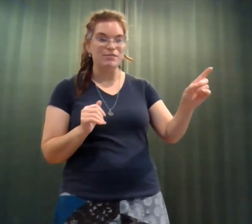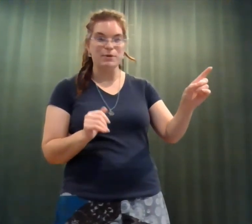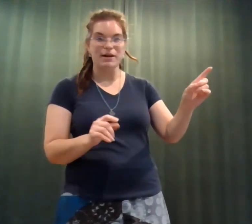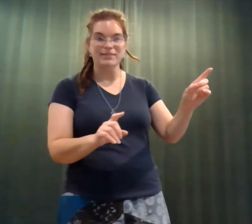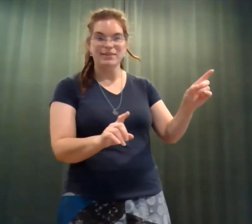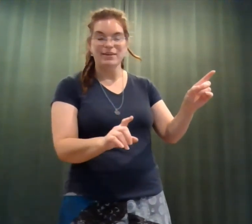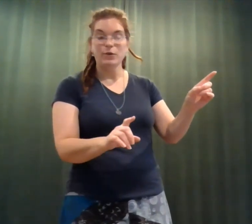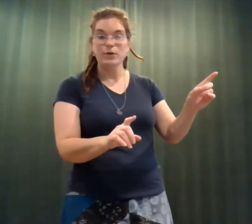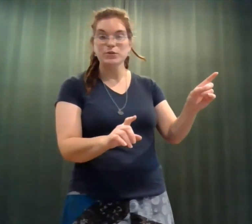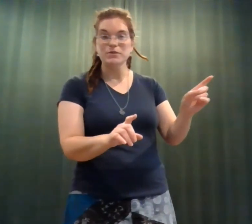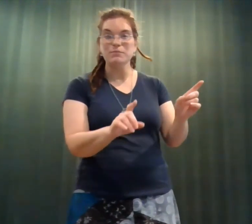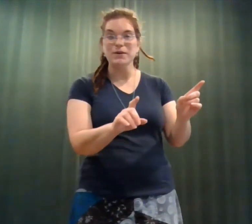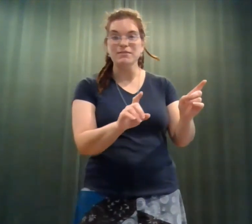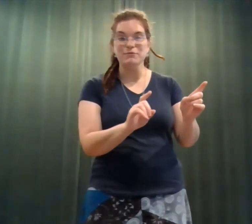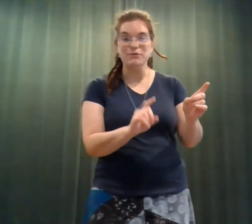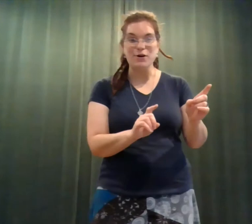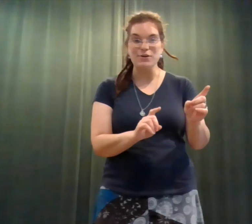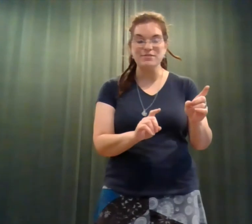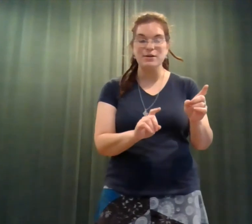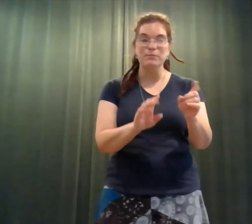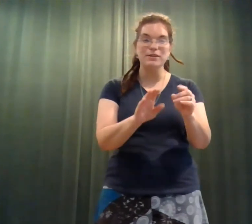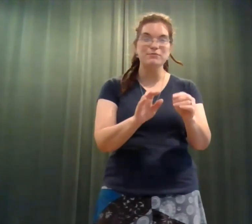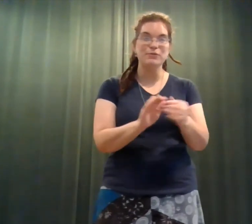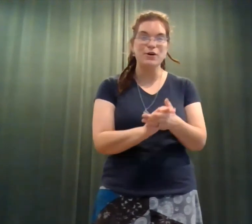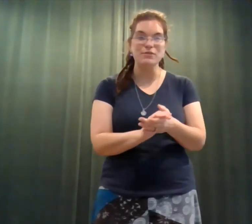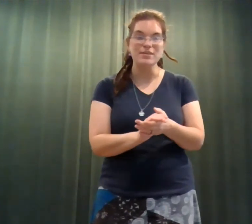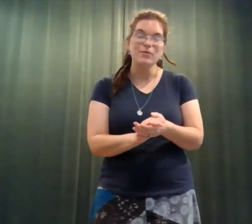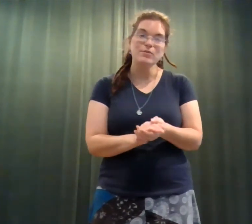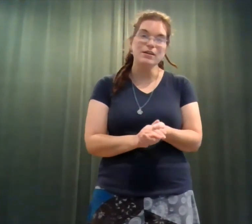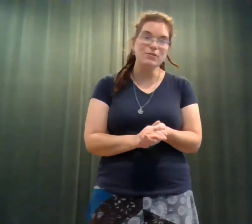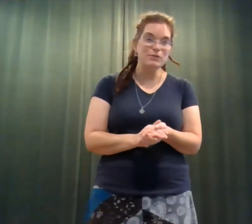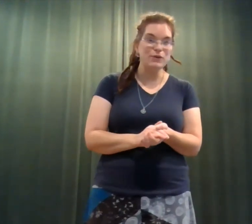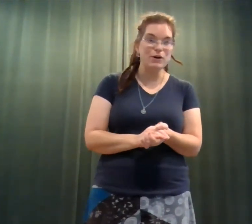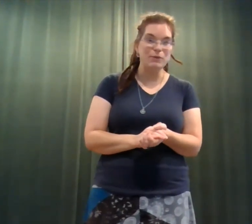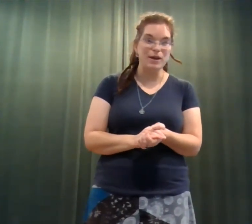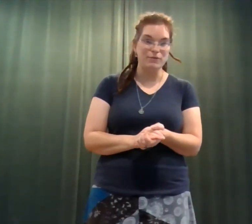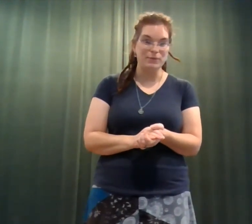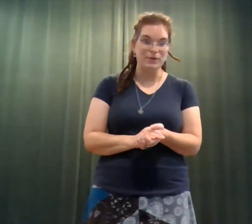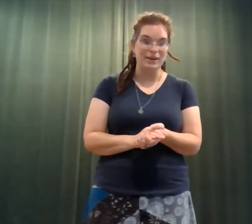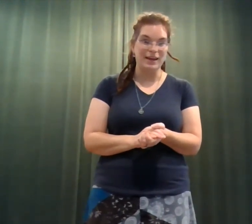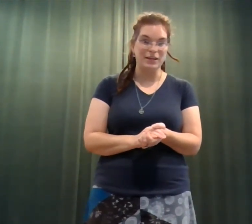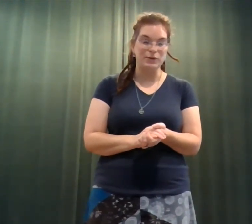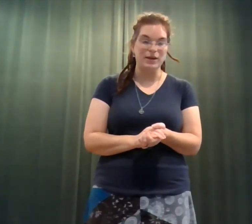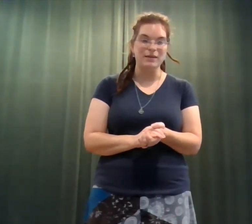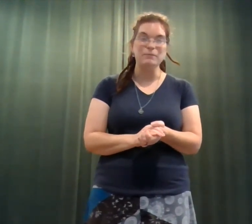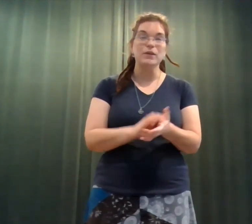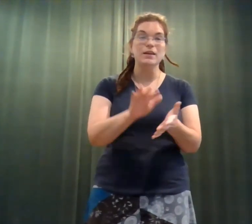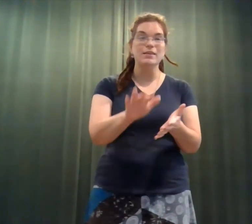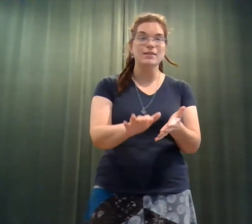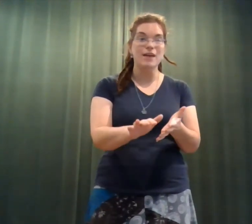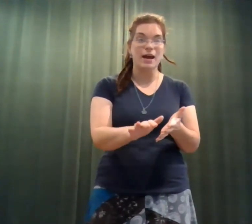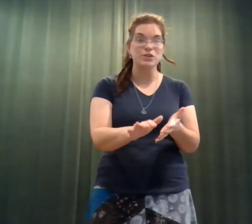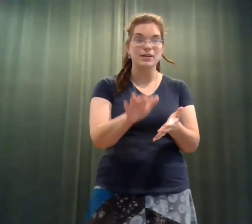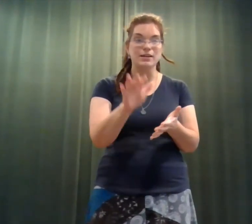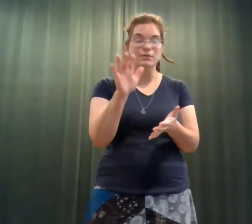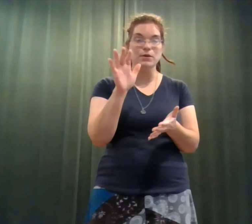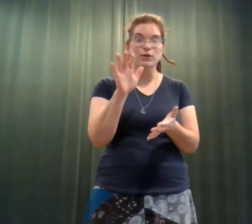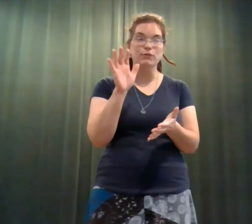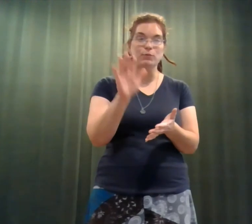spot, which was Benton Falls. Now, Benton Falls was not too far away from Caney Creek. It is actually in the middle of a